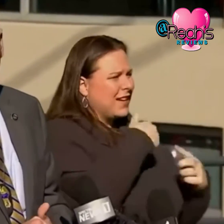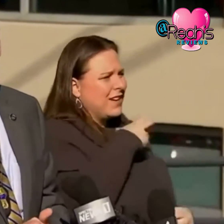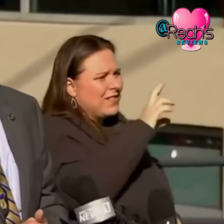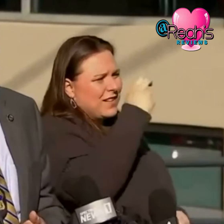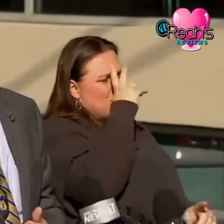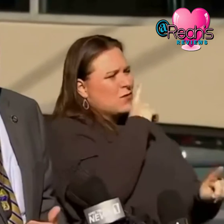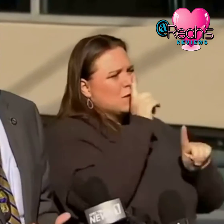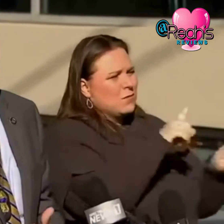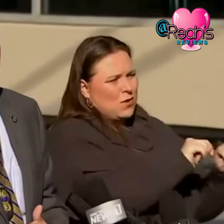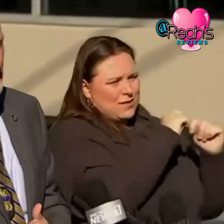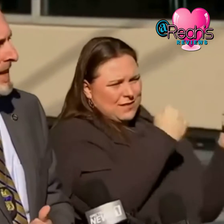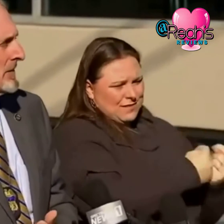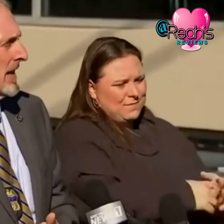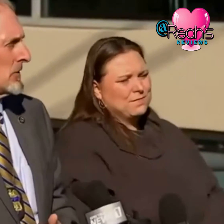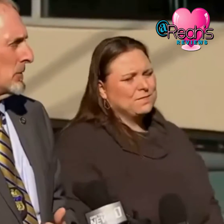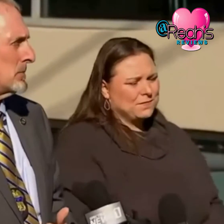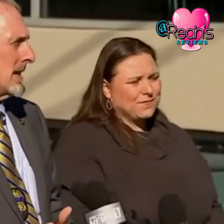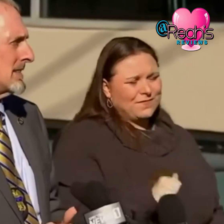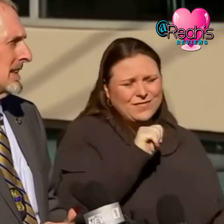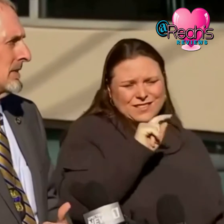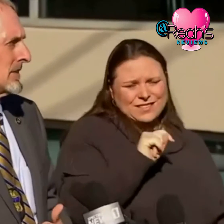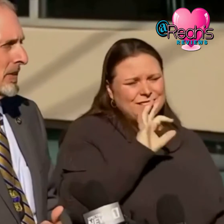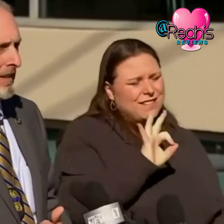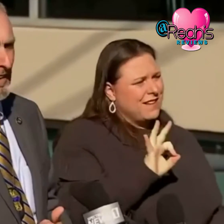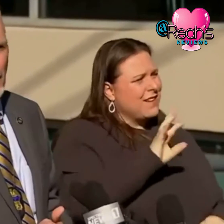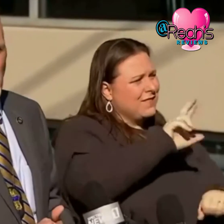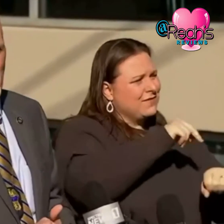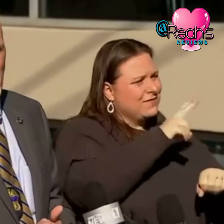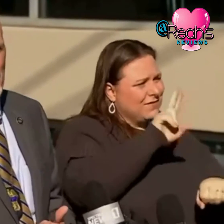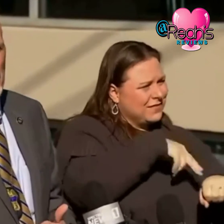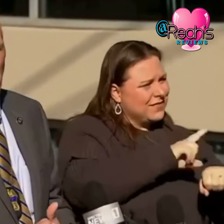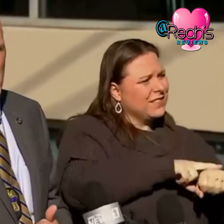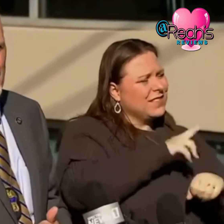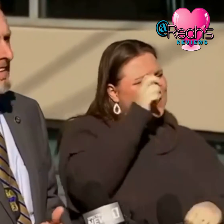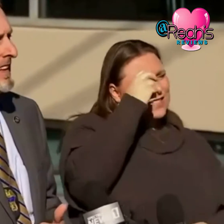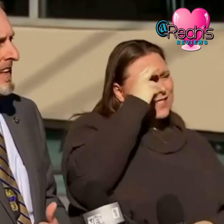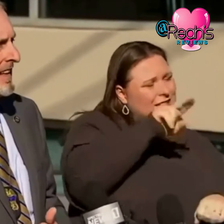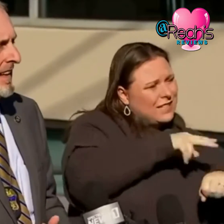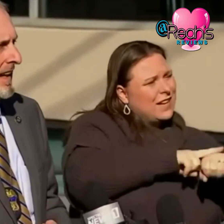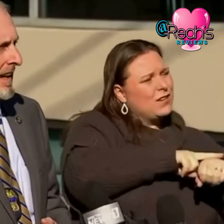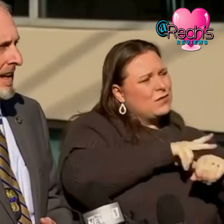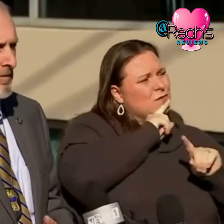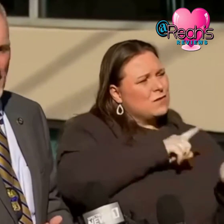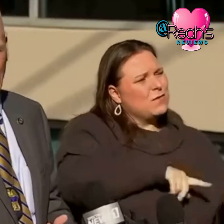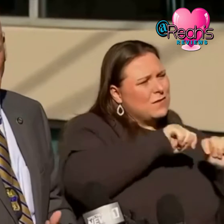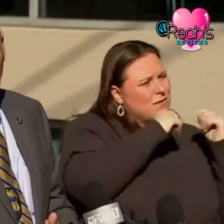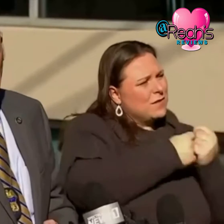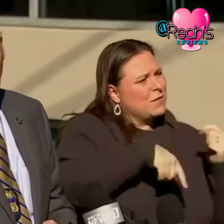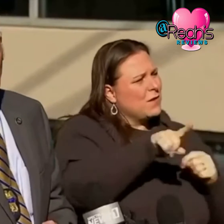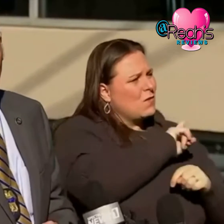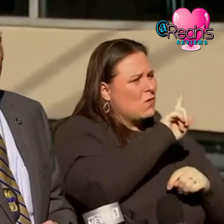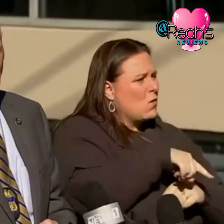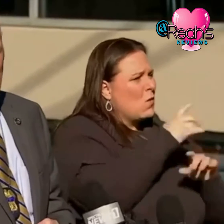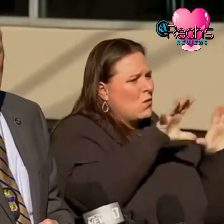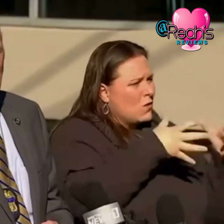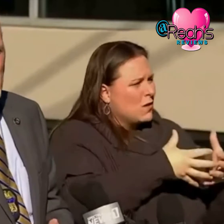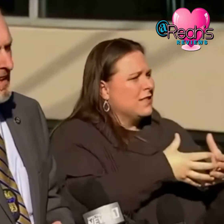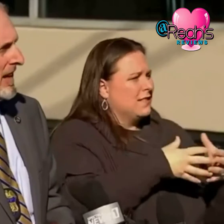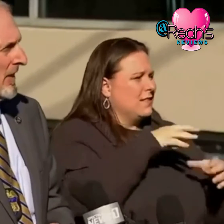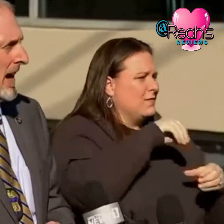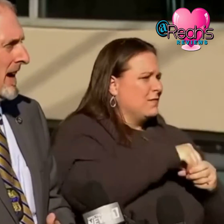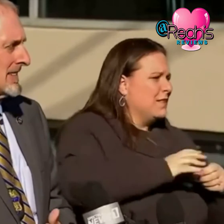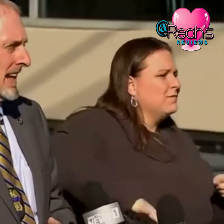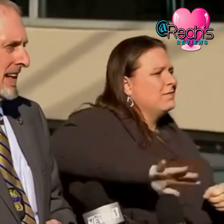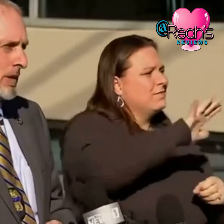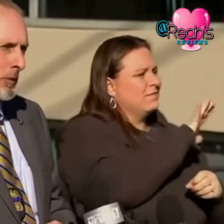response team atf's national response team is the only accredited forensic investigative team in the country